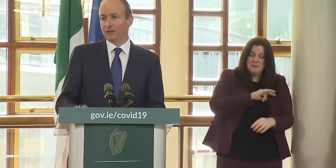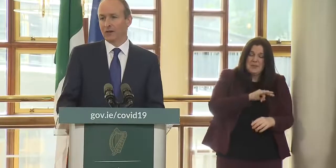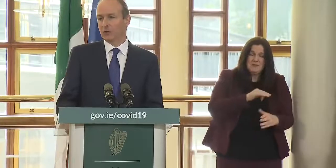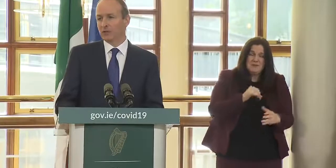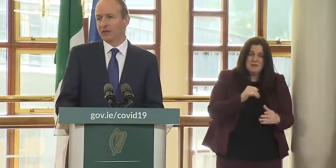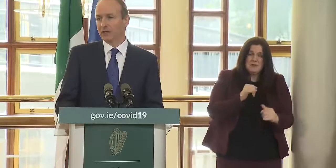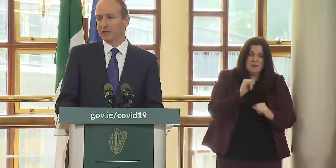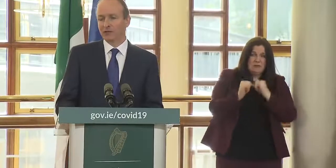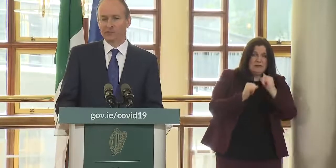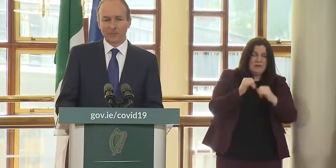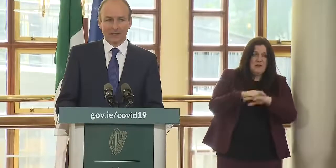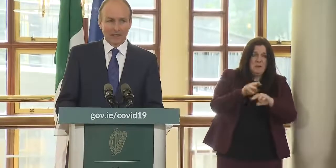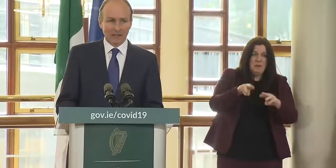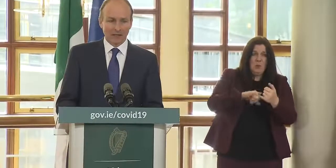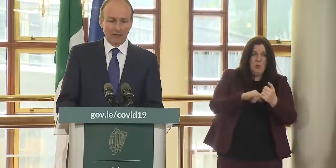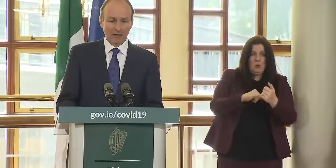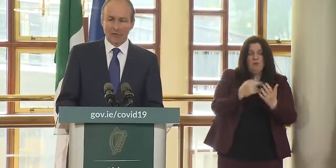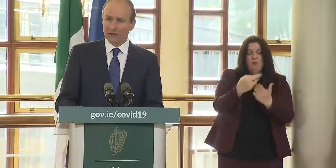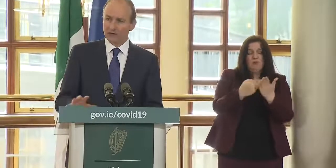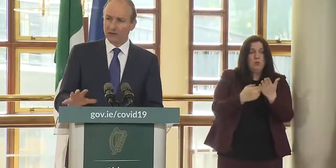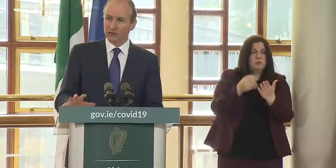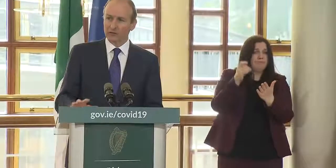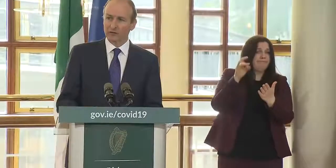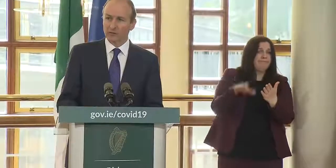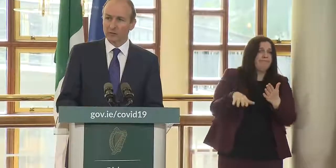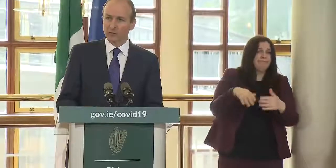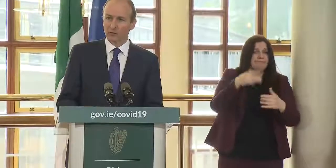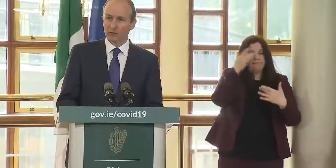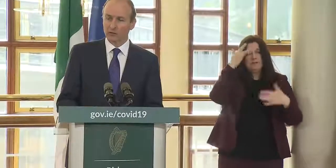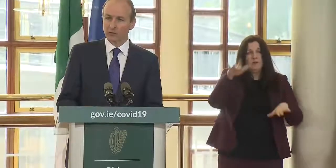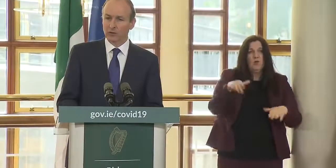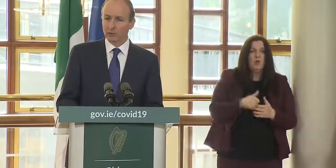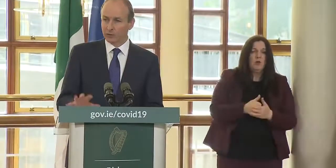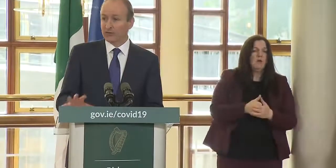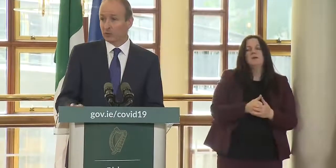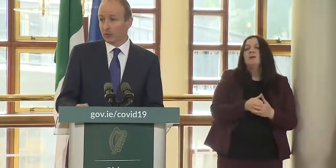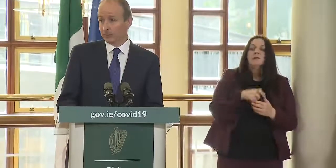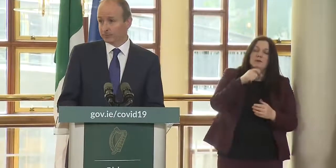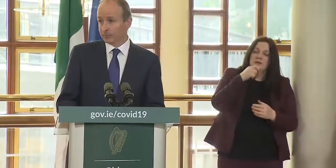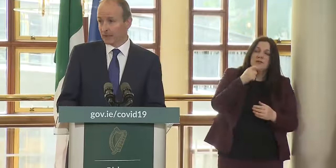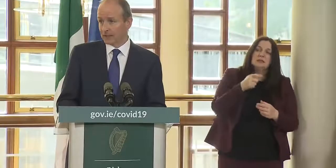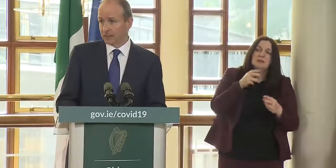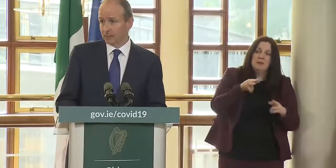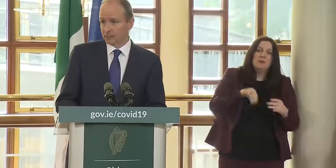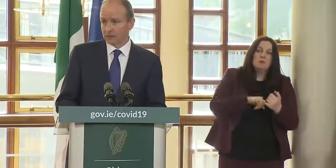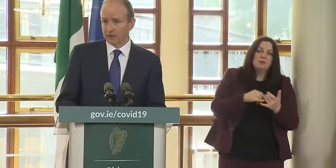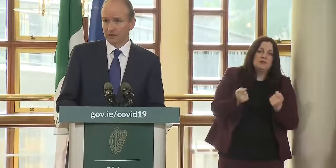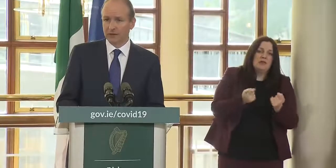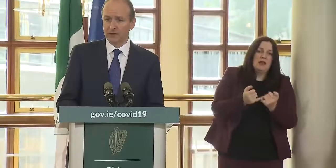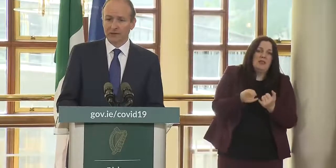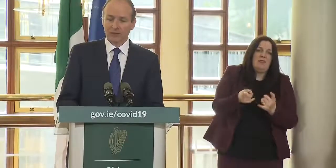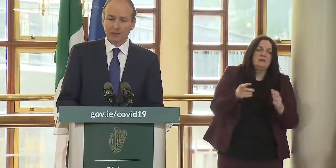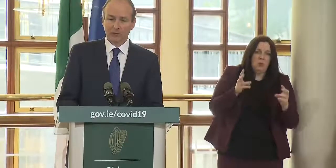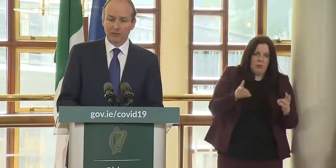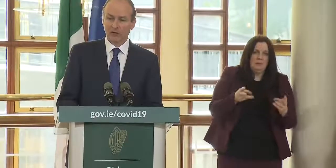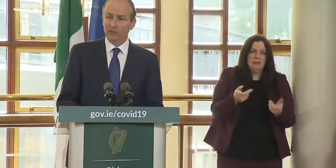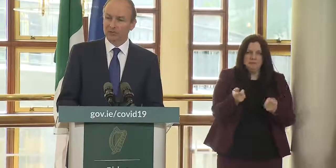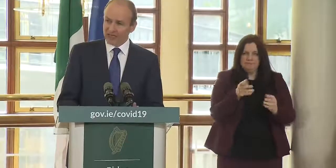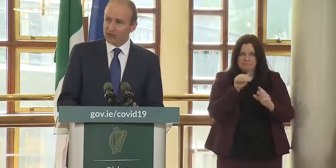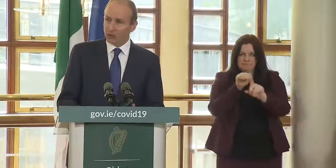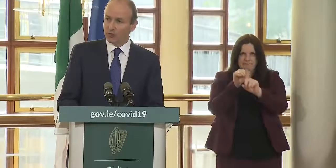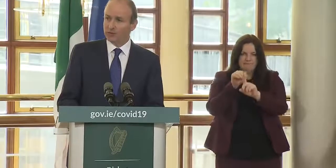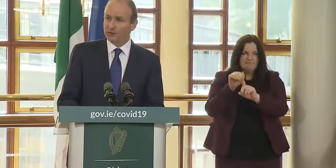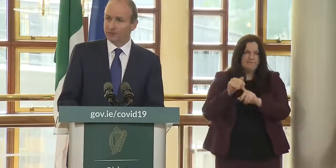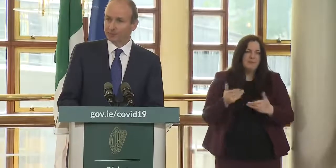who floated the guidelines and they're very anxious that those who are doing that would be dealt with but it was